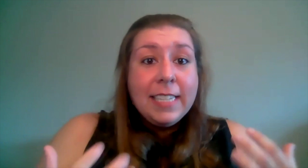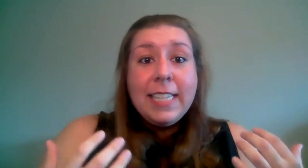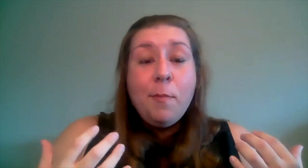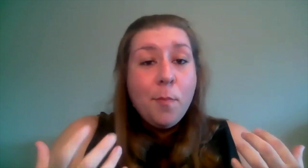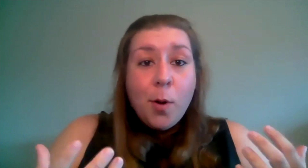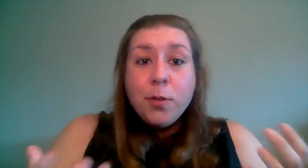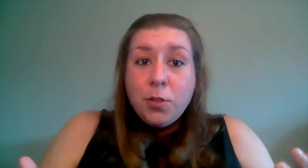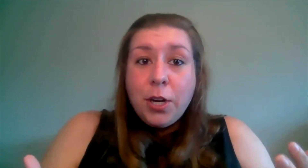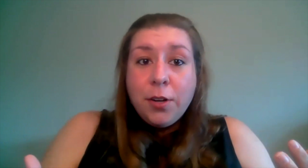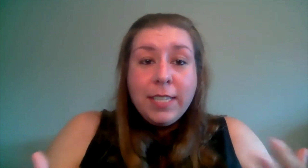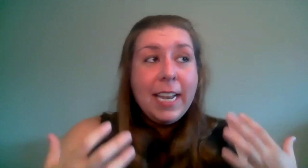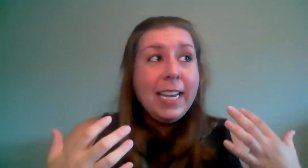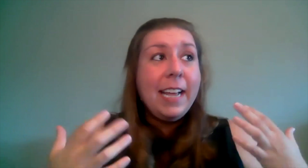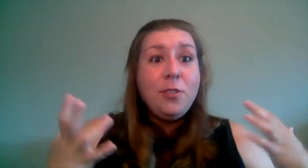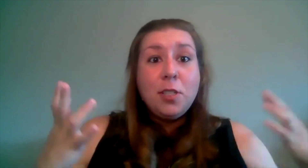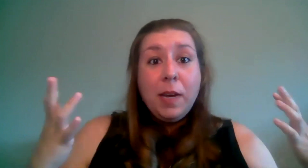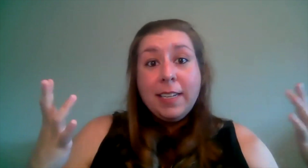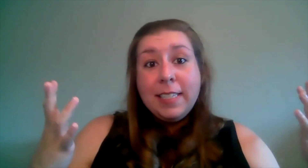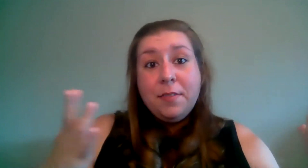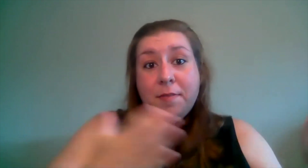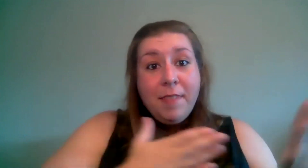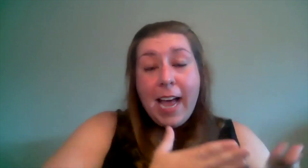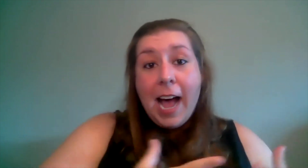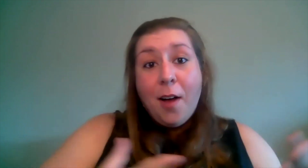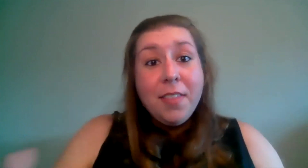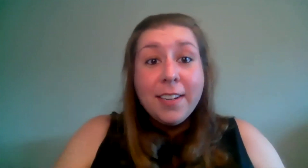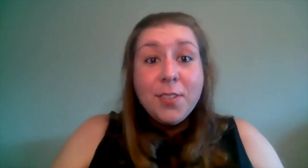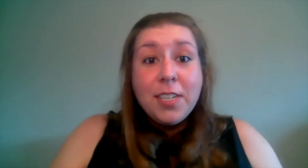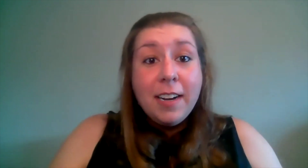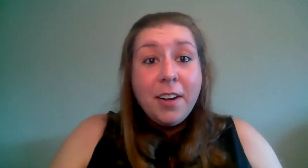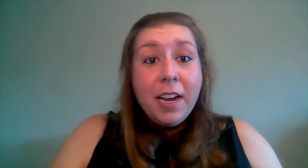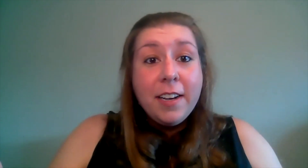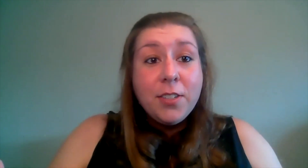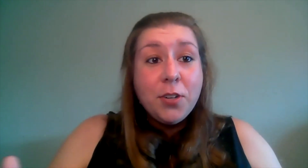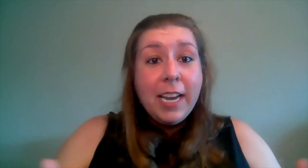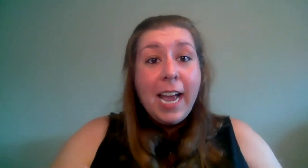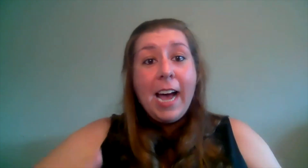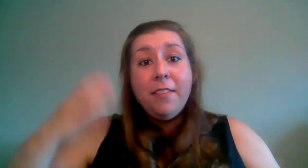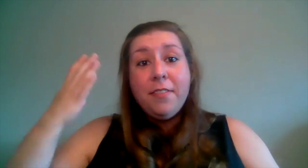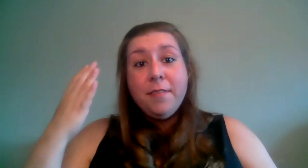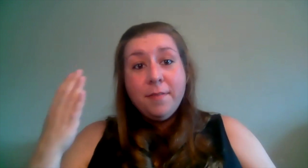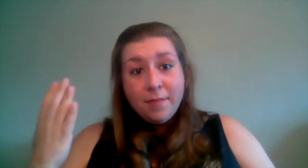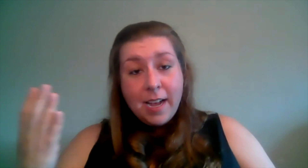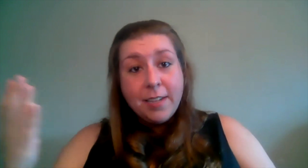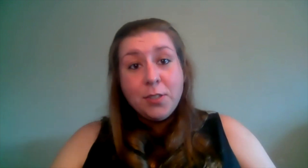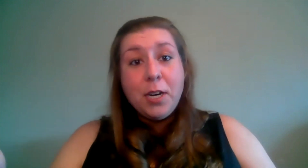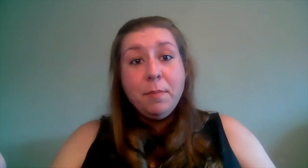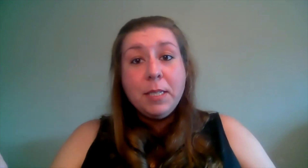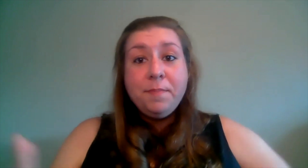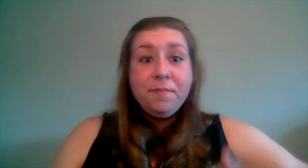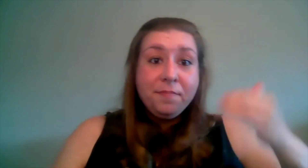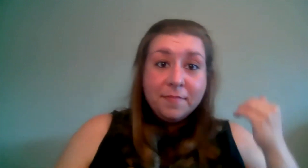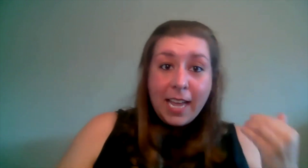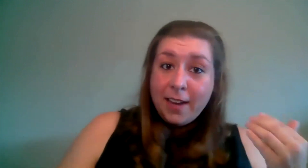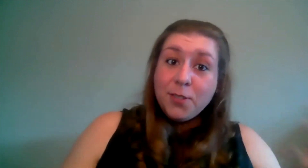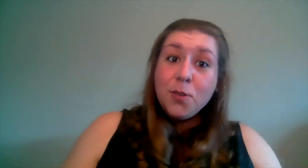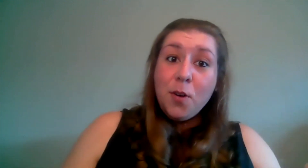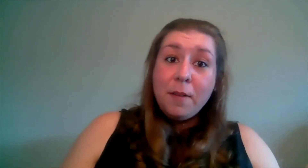is that most shows and again just because of how things are done in our industry have a script and a score